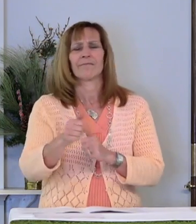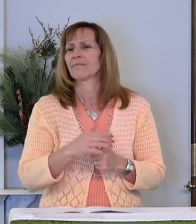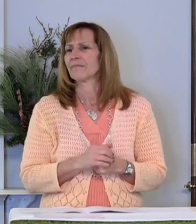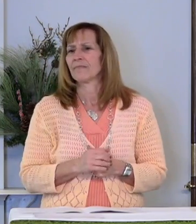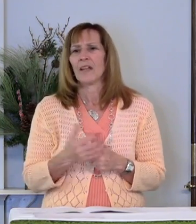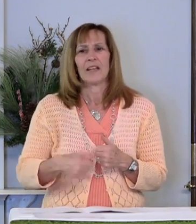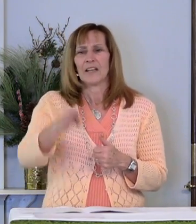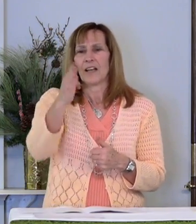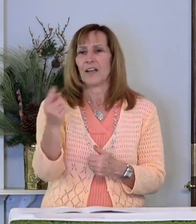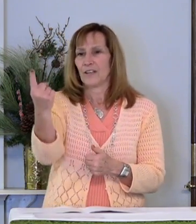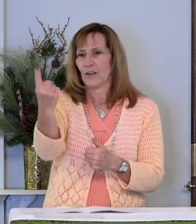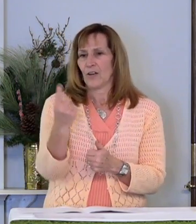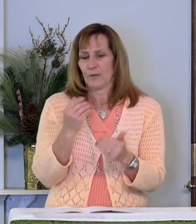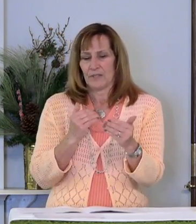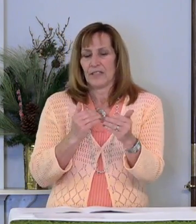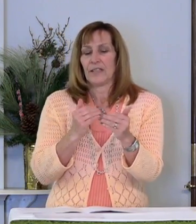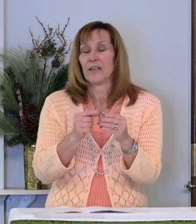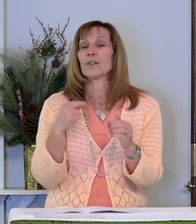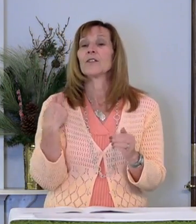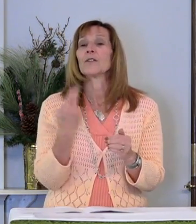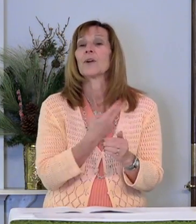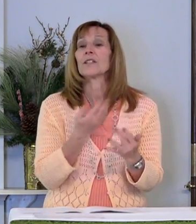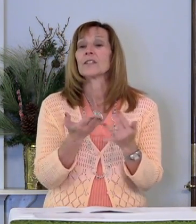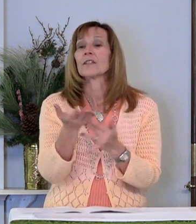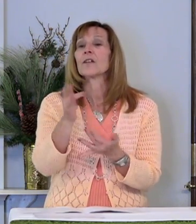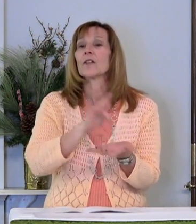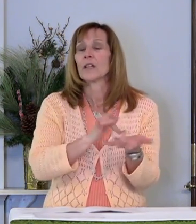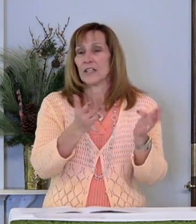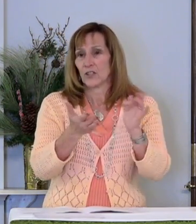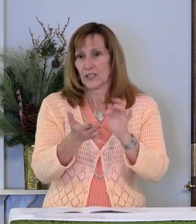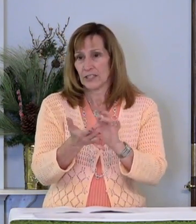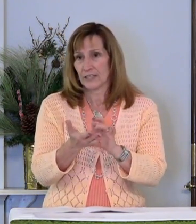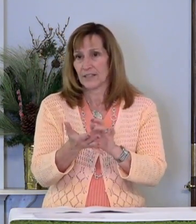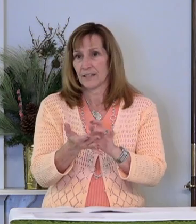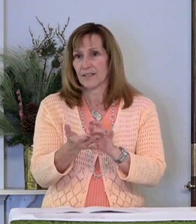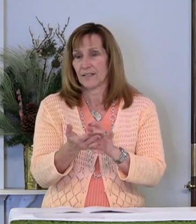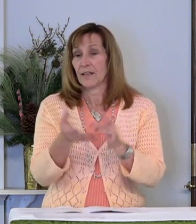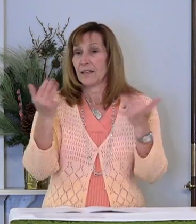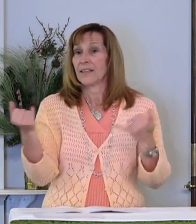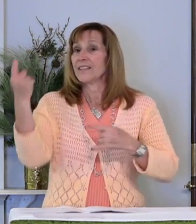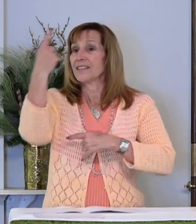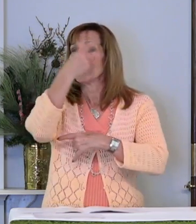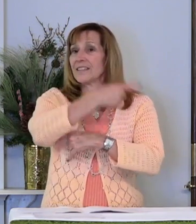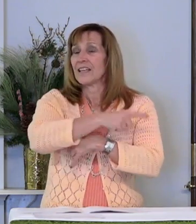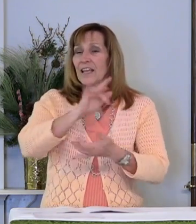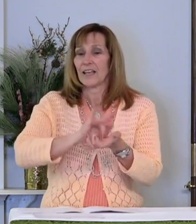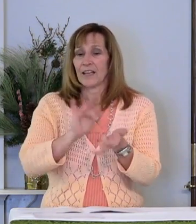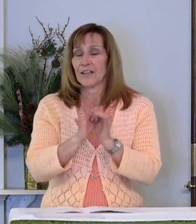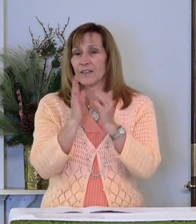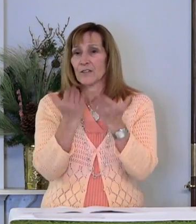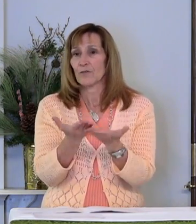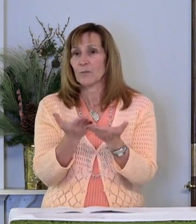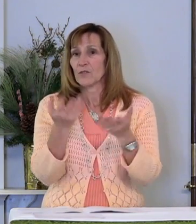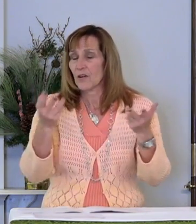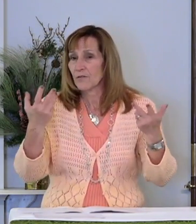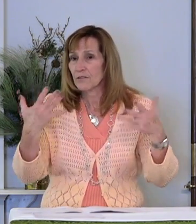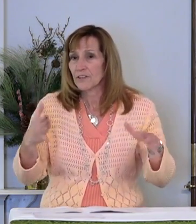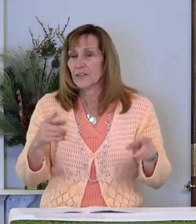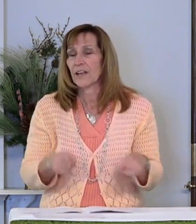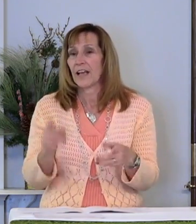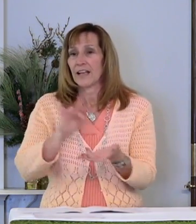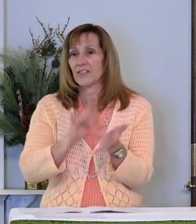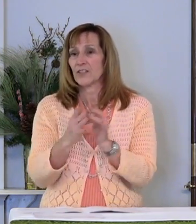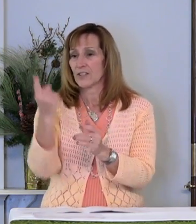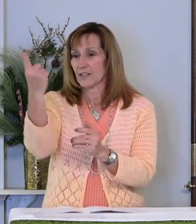God comes near to us in Jesus and today the scriptures are fulfilled as he